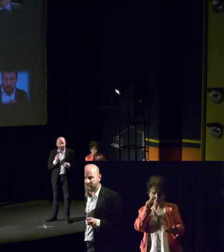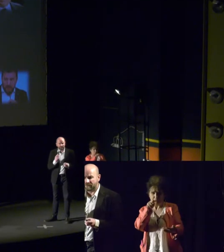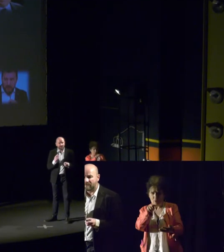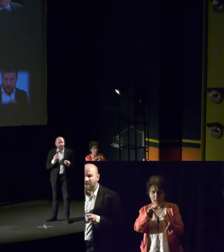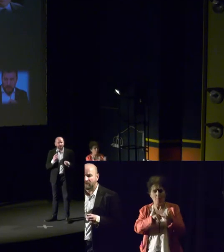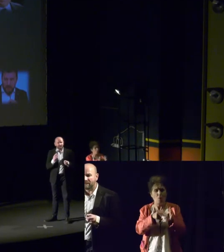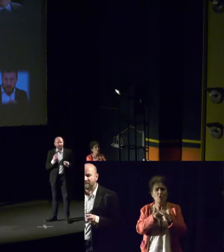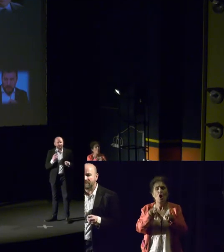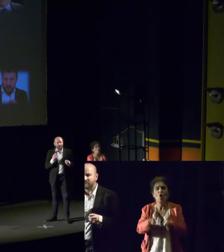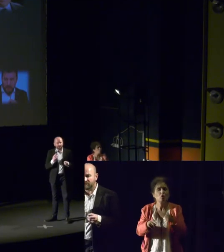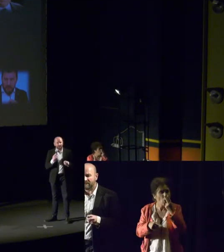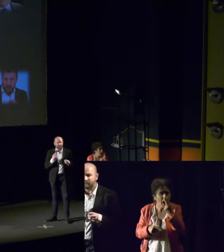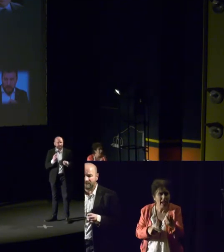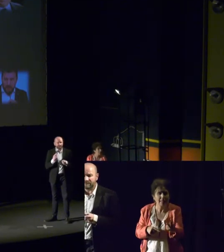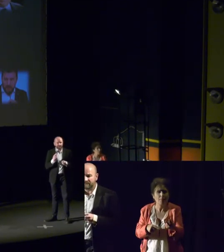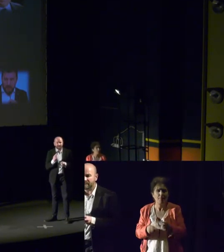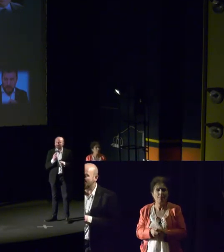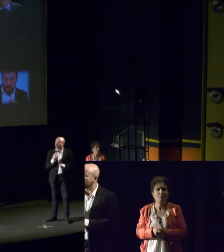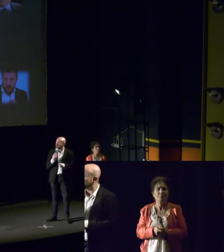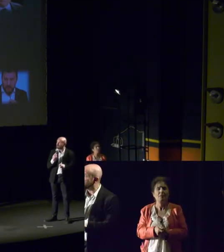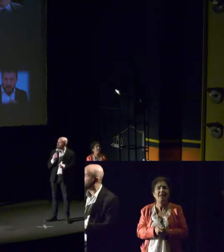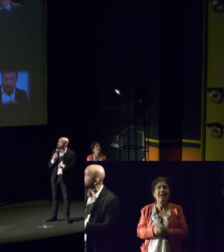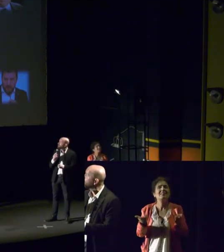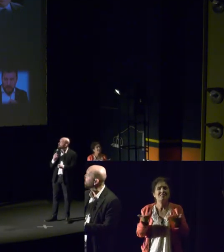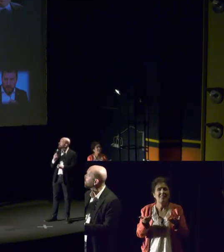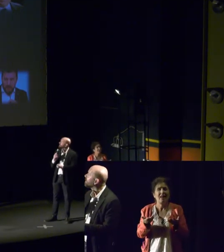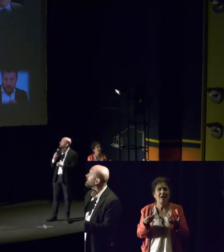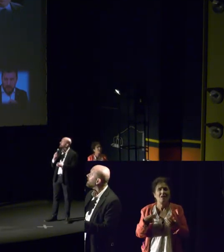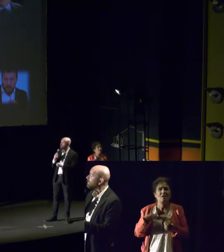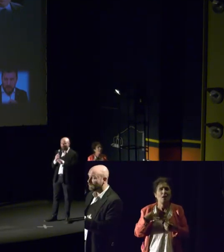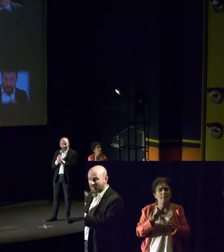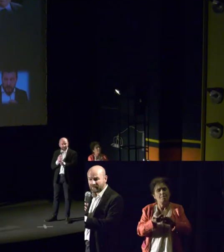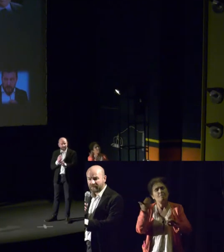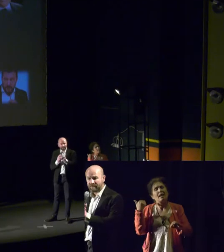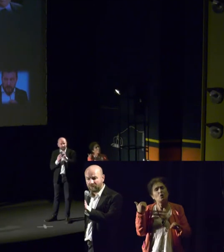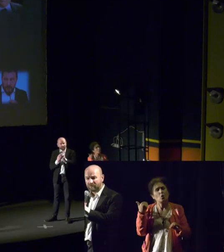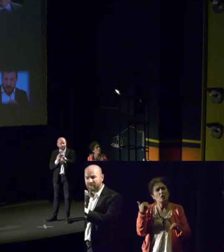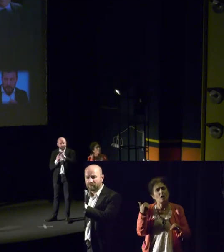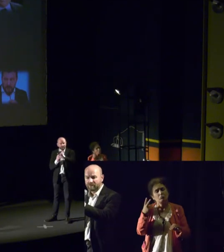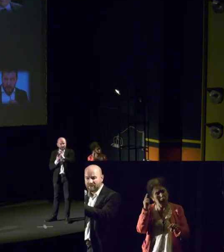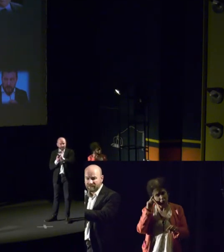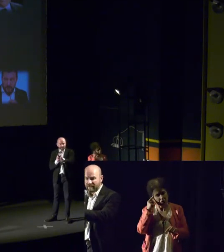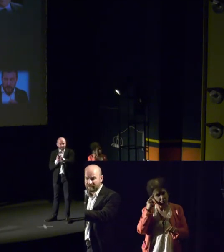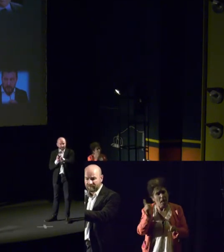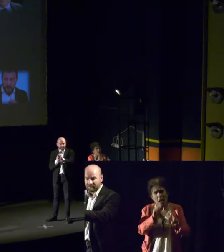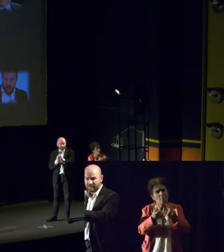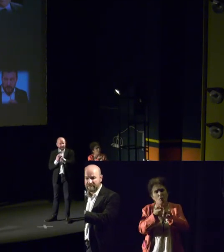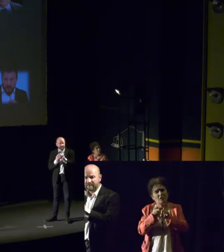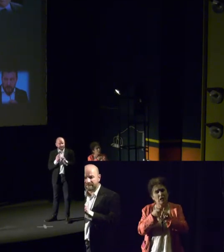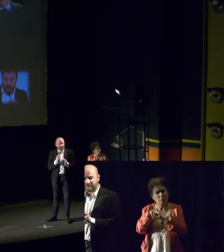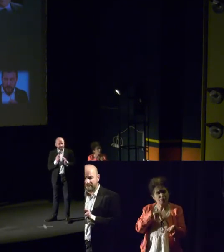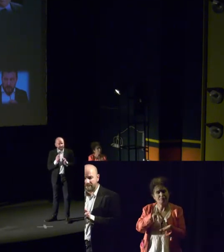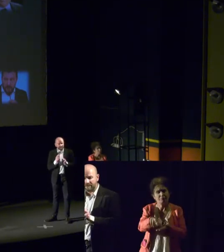convergence of what had been three previously unconnected movements. One, there have always been the religious actors.